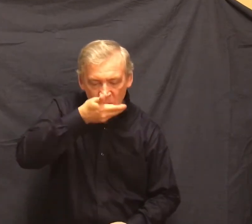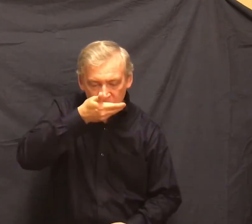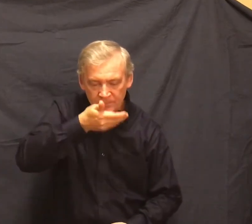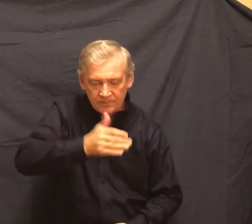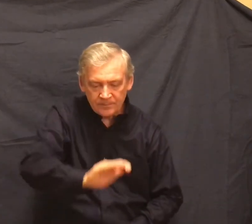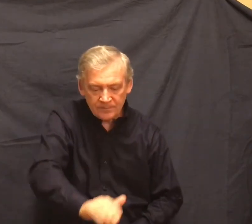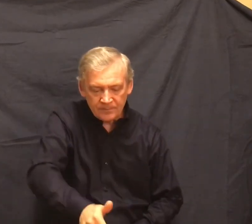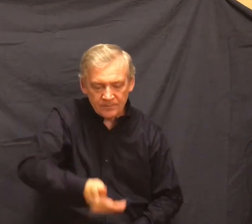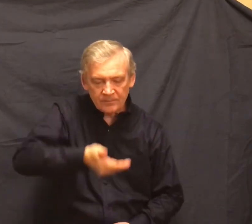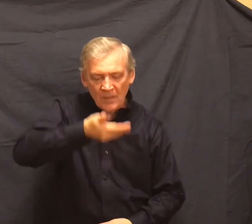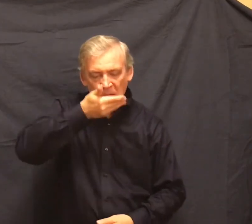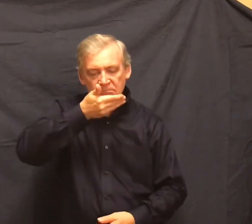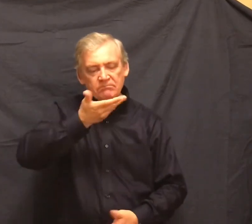Tastes all right, he admitted.